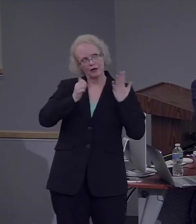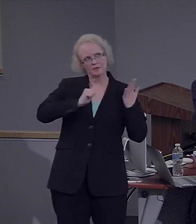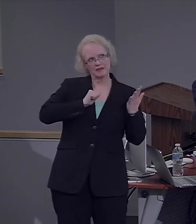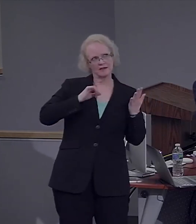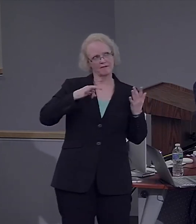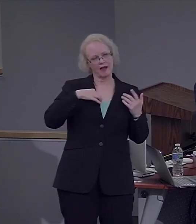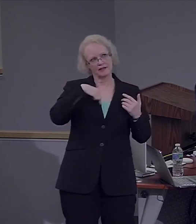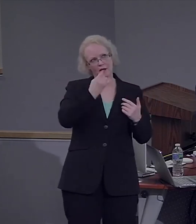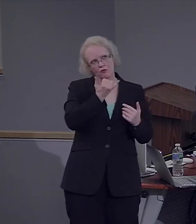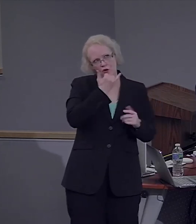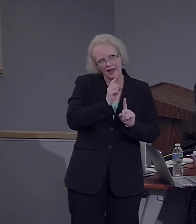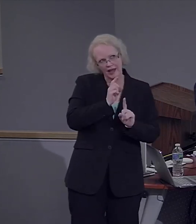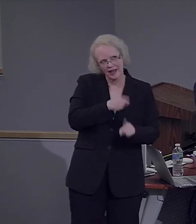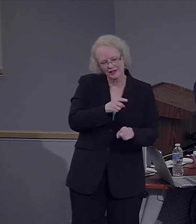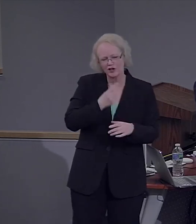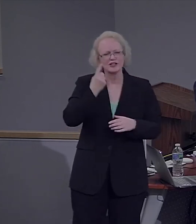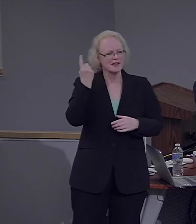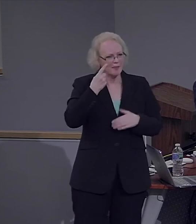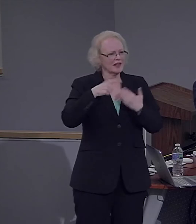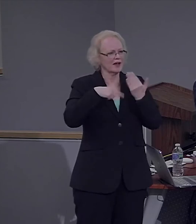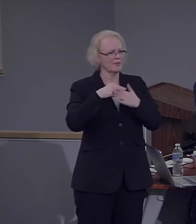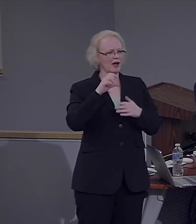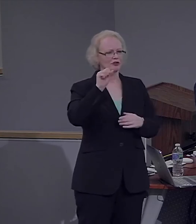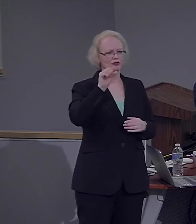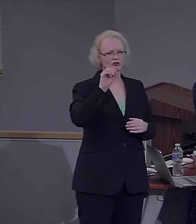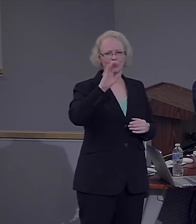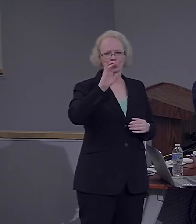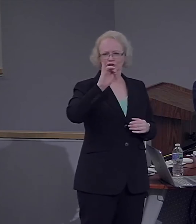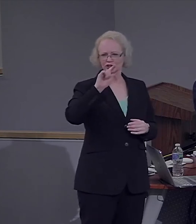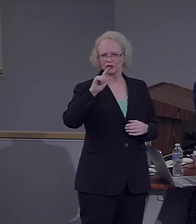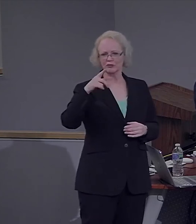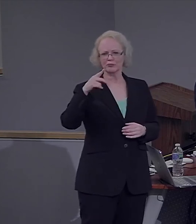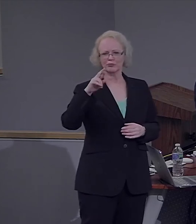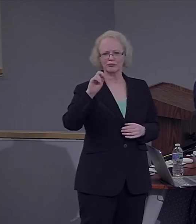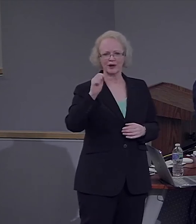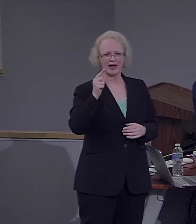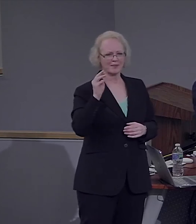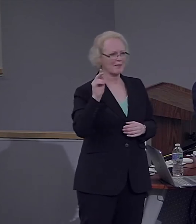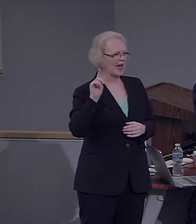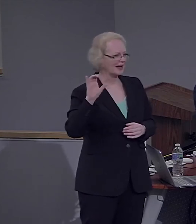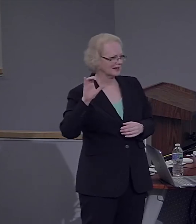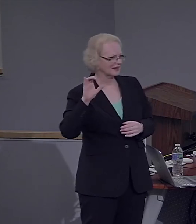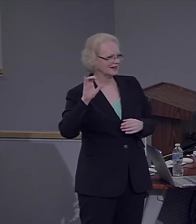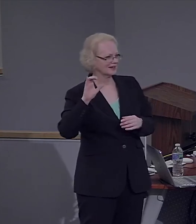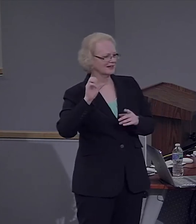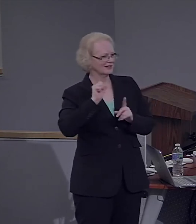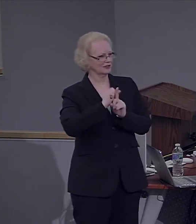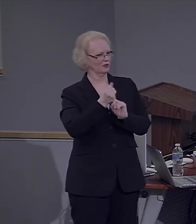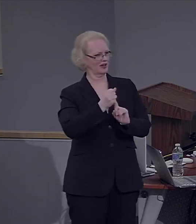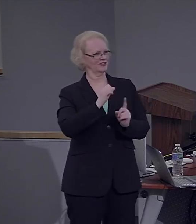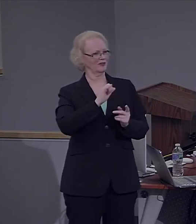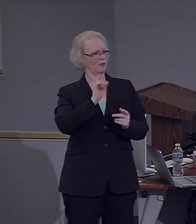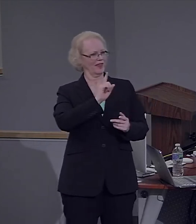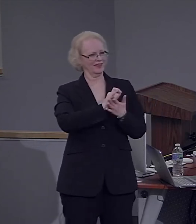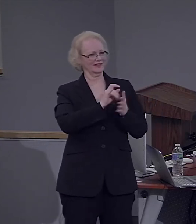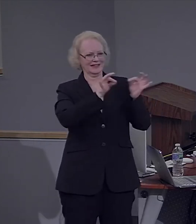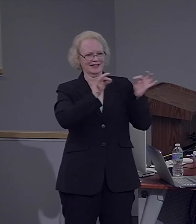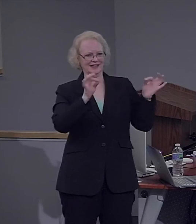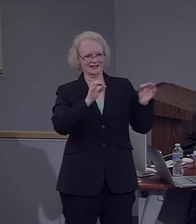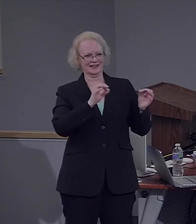Something like that. So, something about the social pragmatical context in which this sentence is being asked. And this region disappears